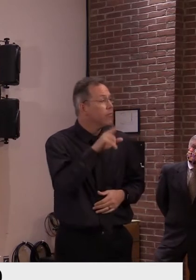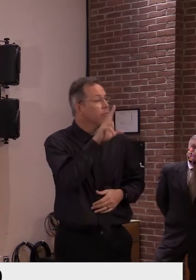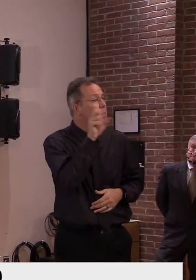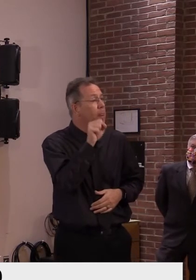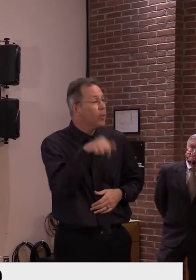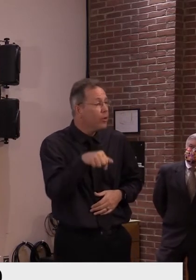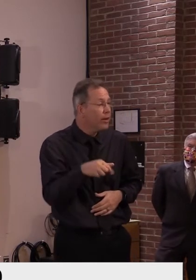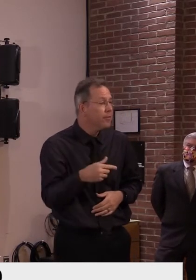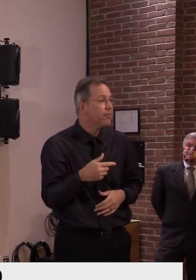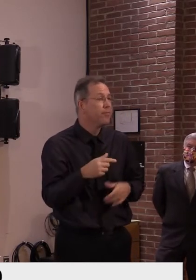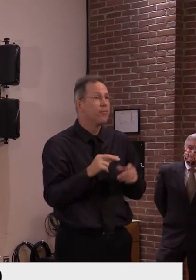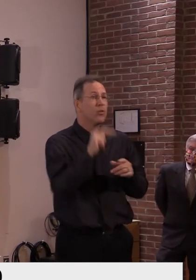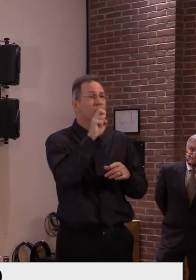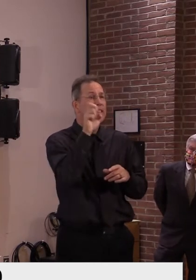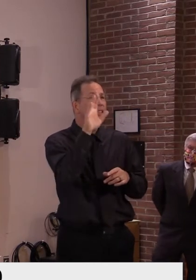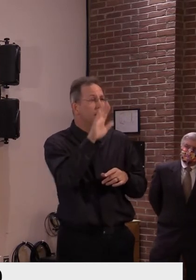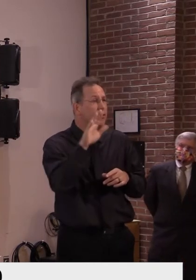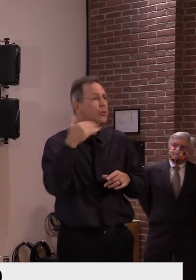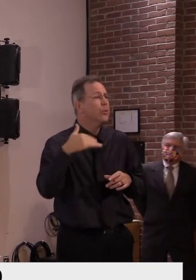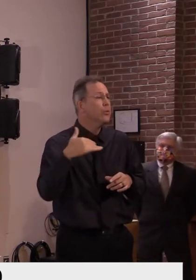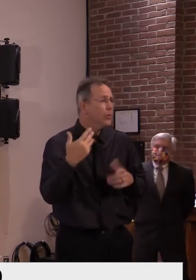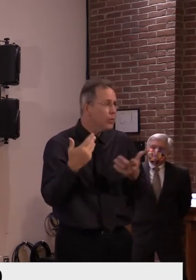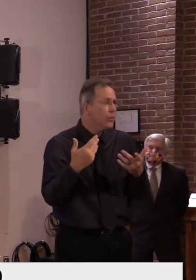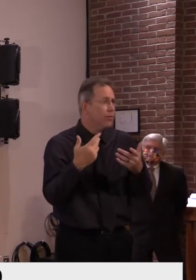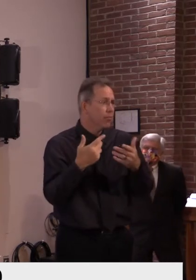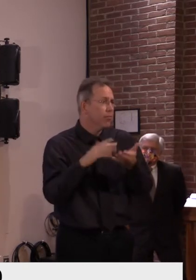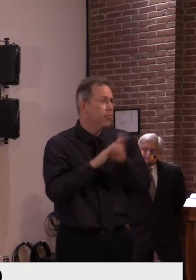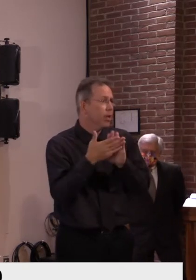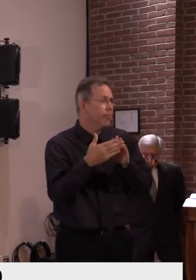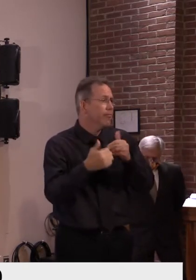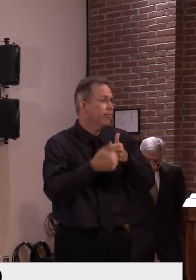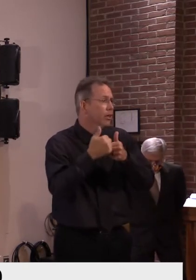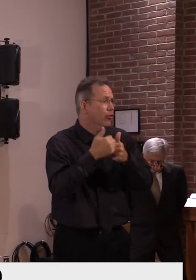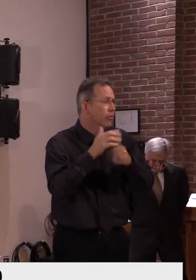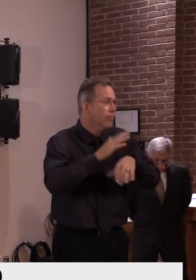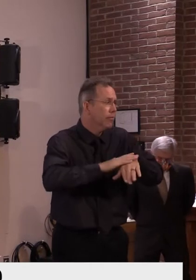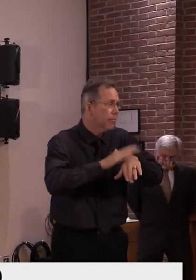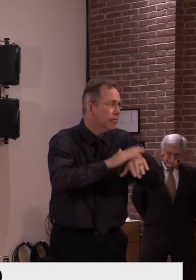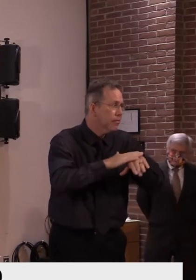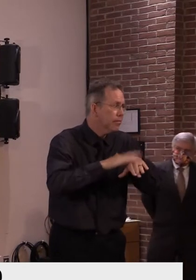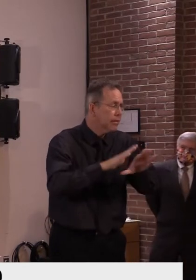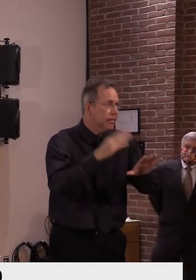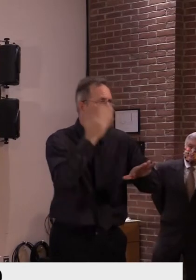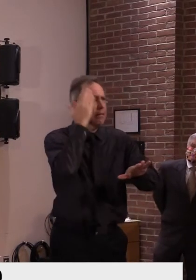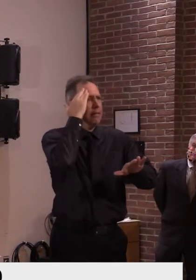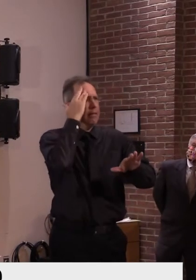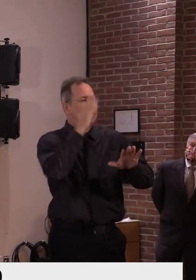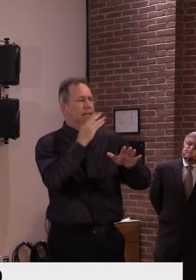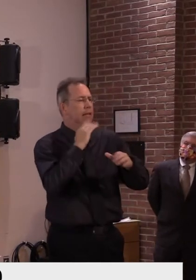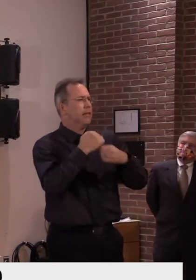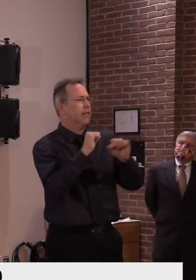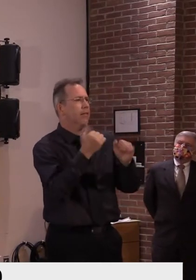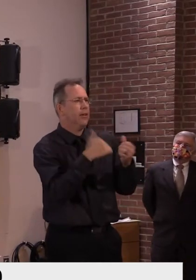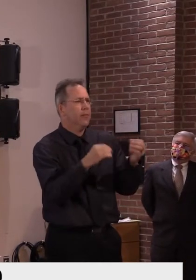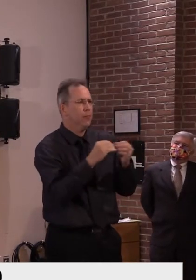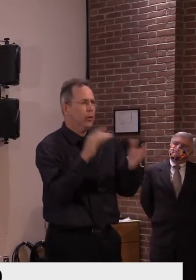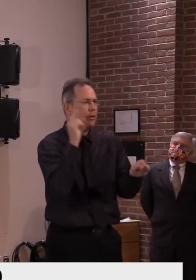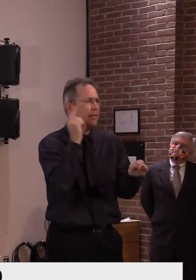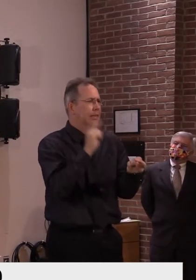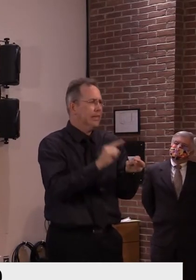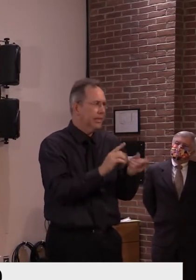labeled as dangerous right now. And some of you may have noted a sports theme. But keep in mind,